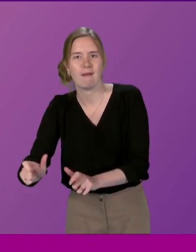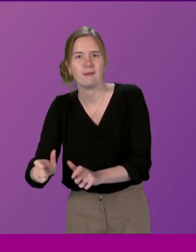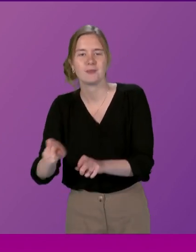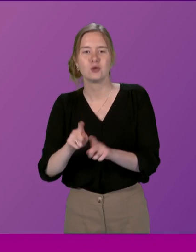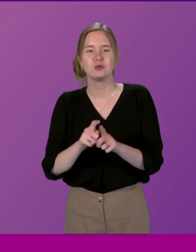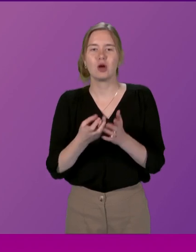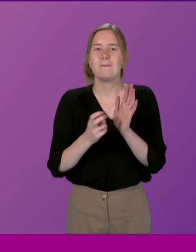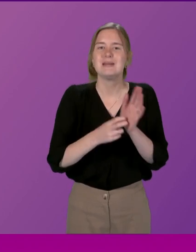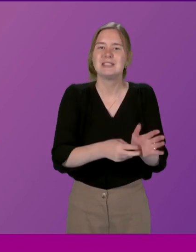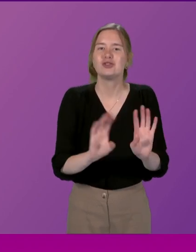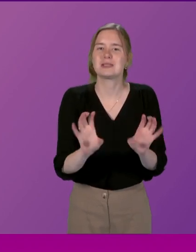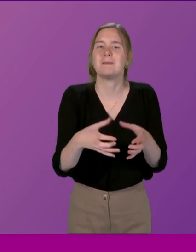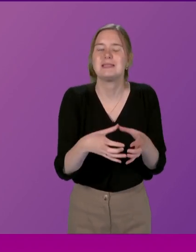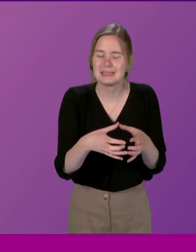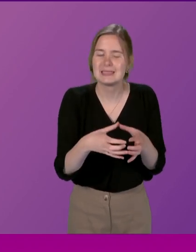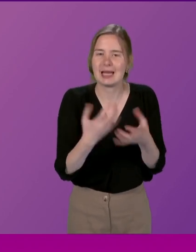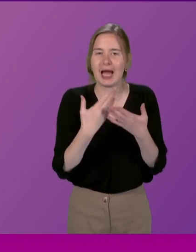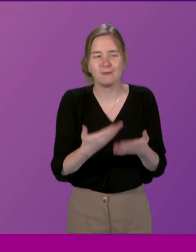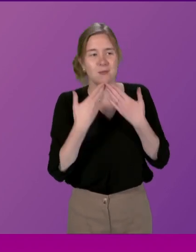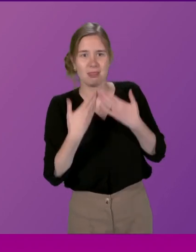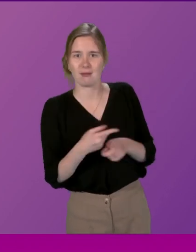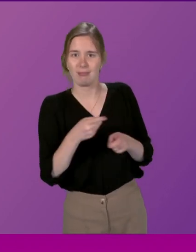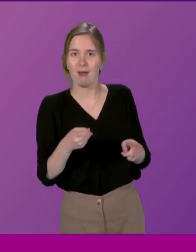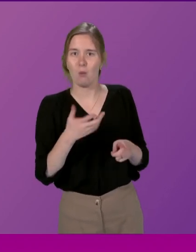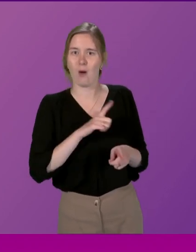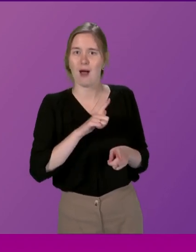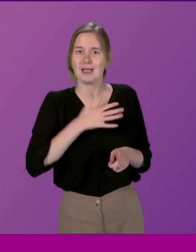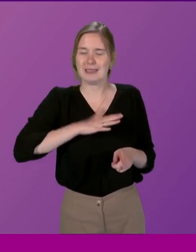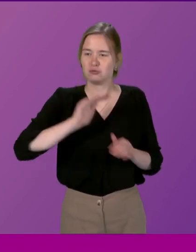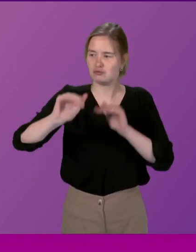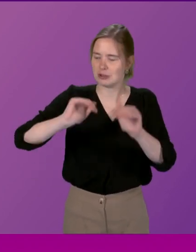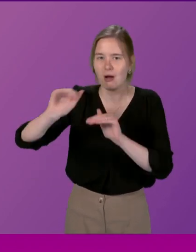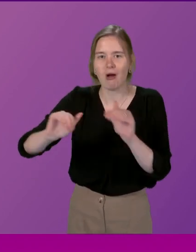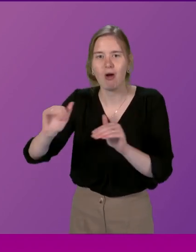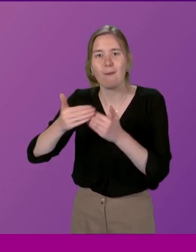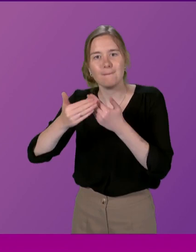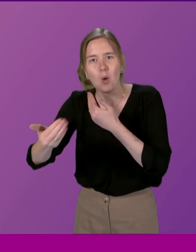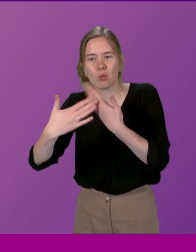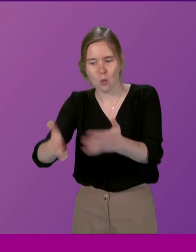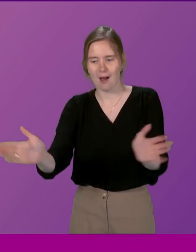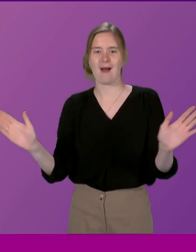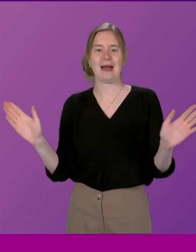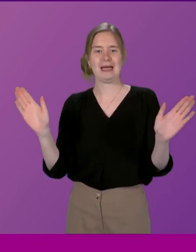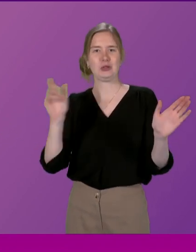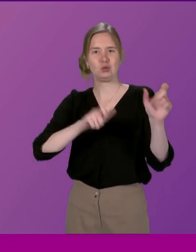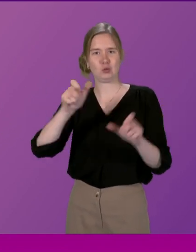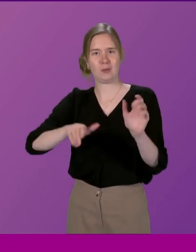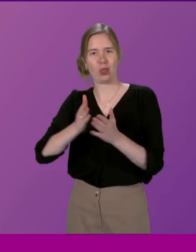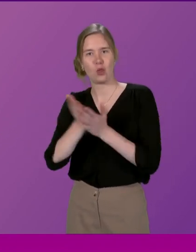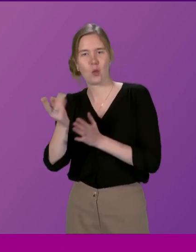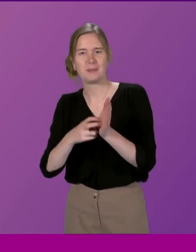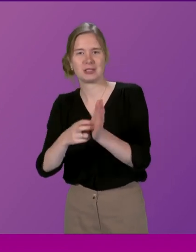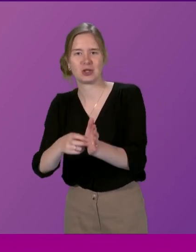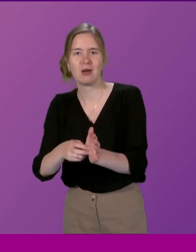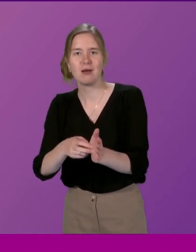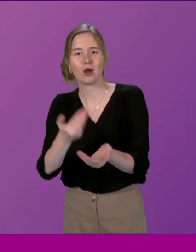petitions committee have to be thanked for the fact that they appear to reach out far more to a wider group throughout petitions and others than